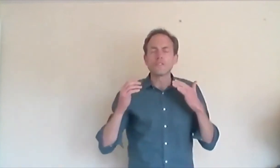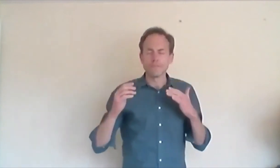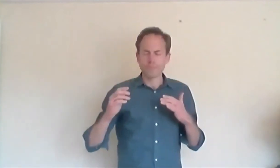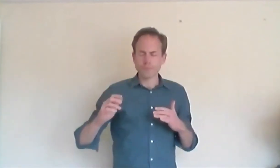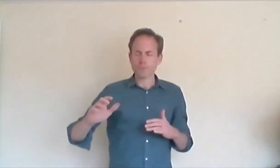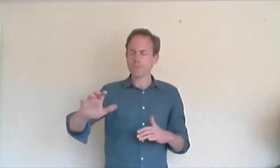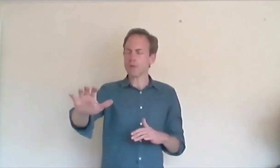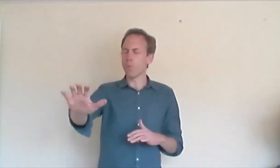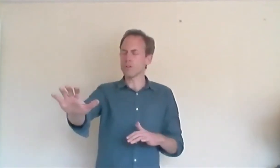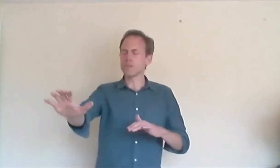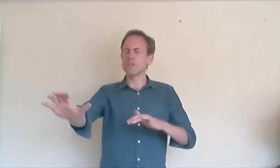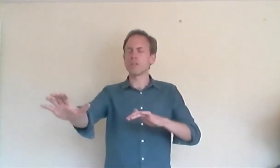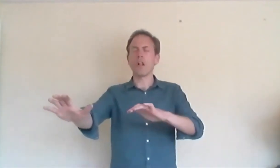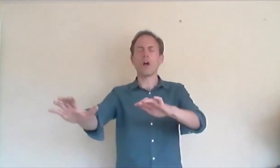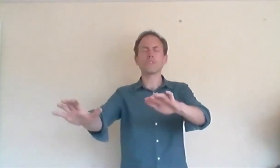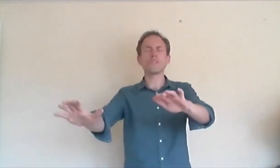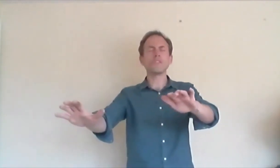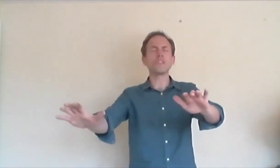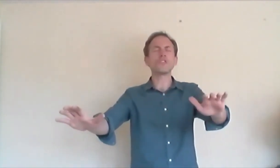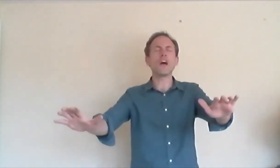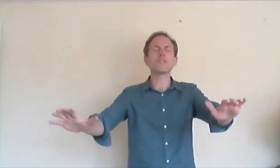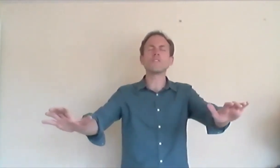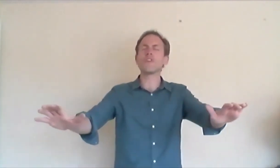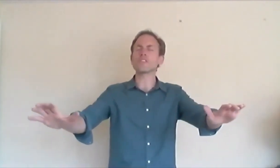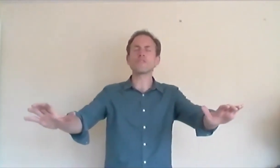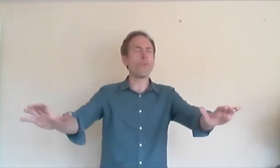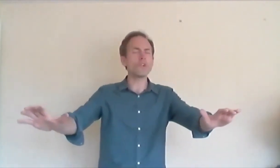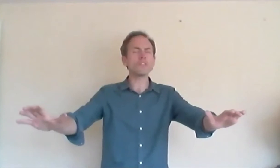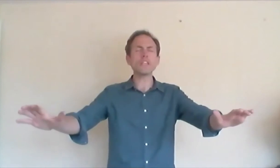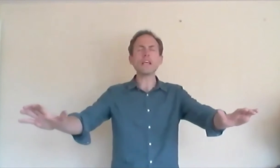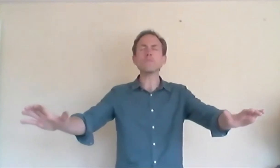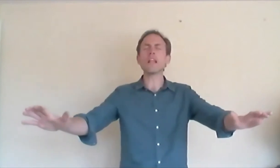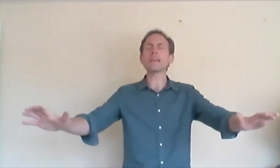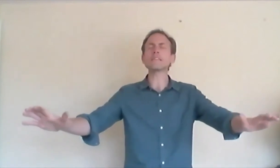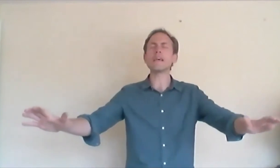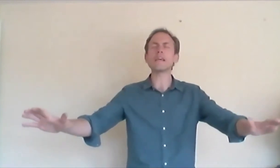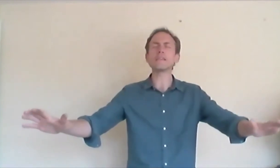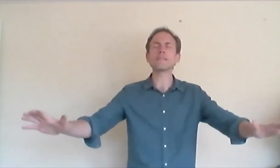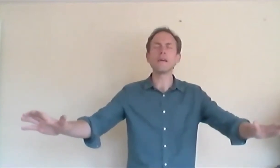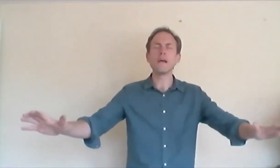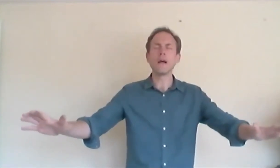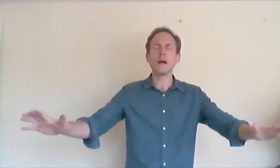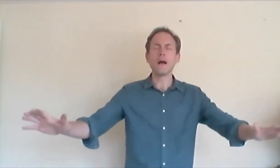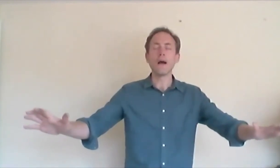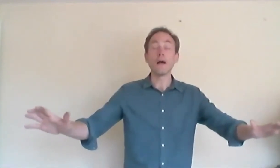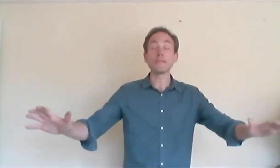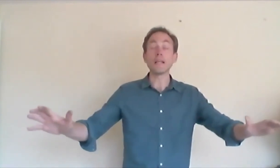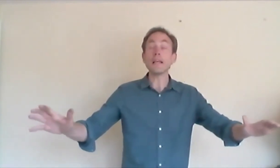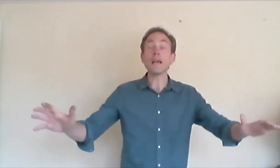wandered lost in the enchanted forest for what seemed like days. Until he